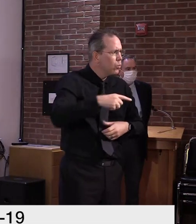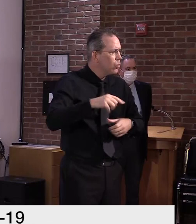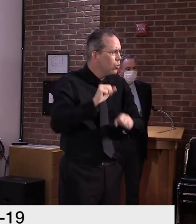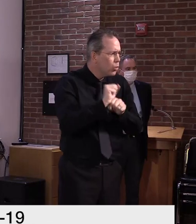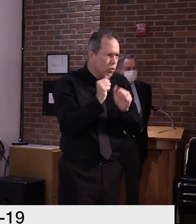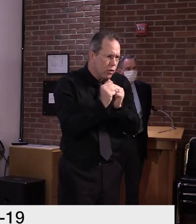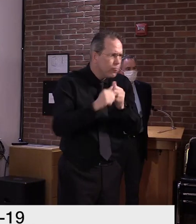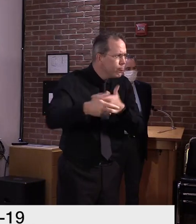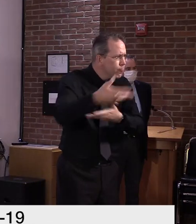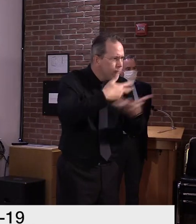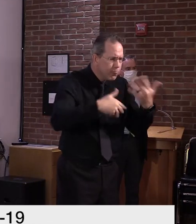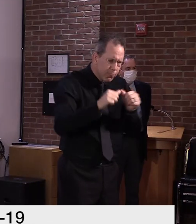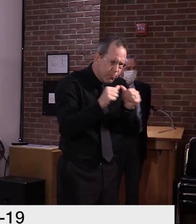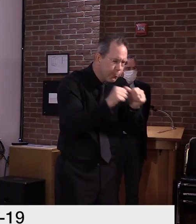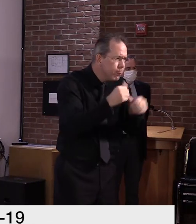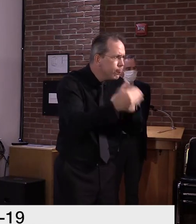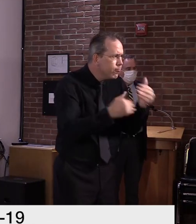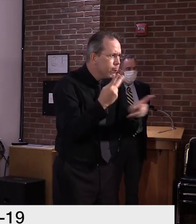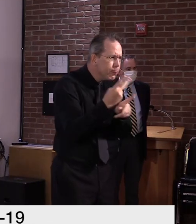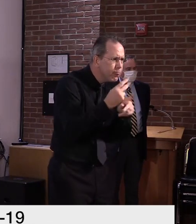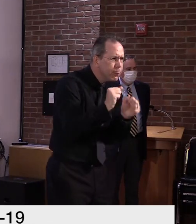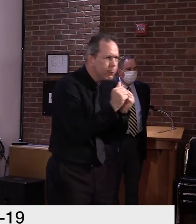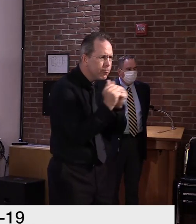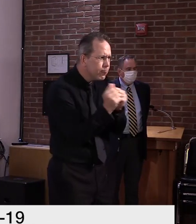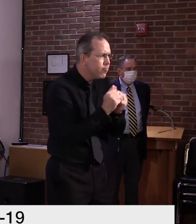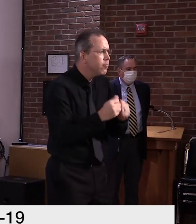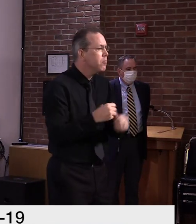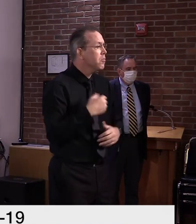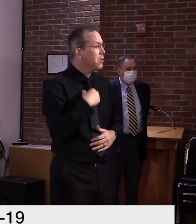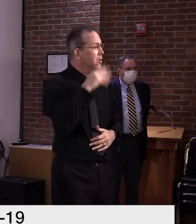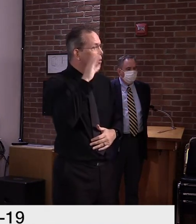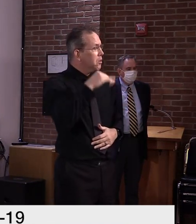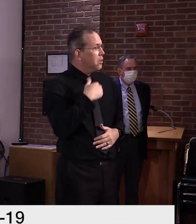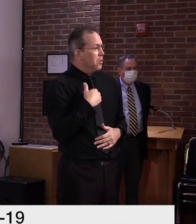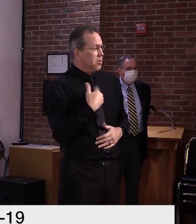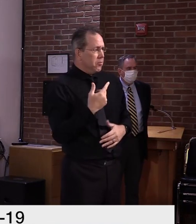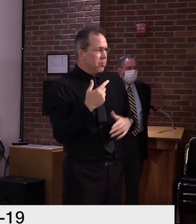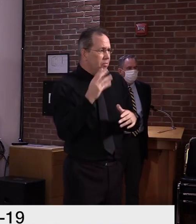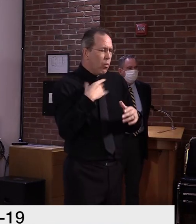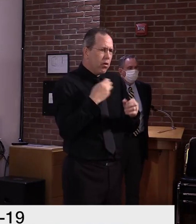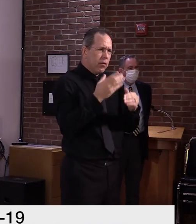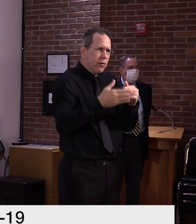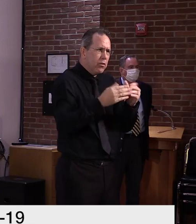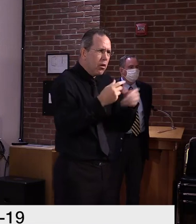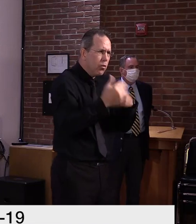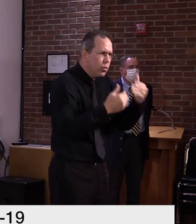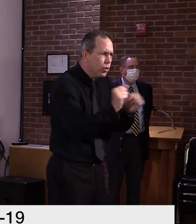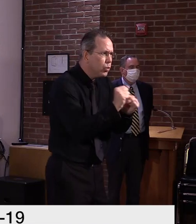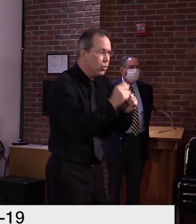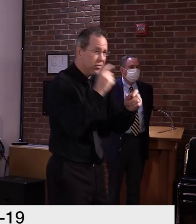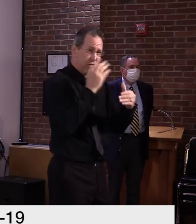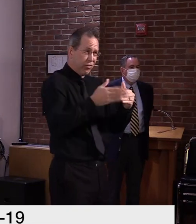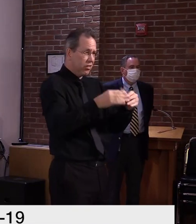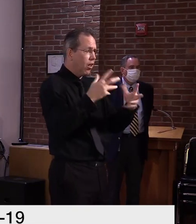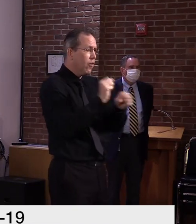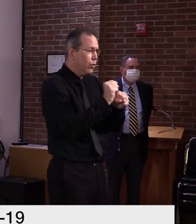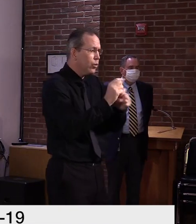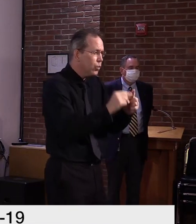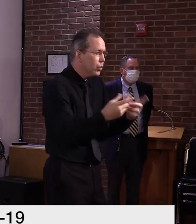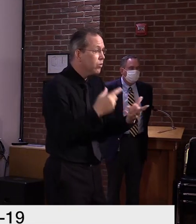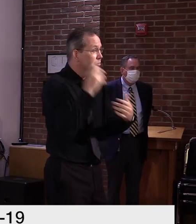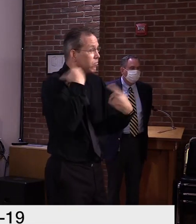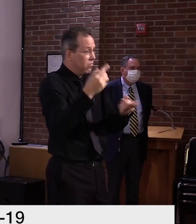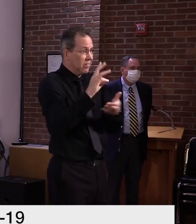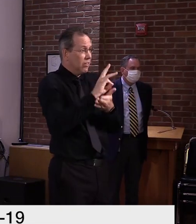easy, but a lot of work has already been done. We have six more weeks to get ready. And we have a lot of common